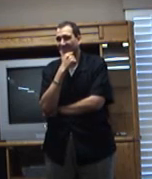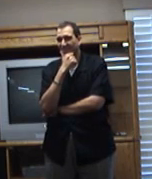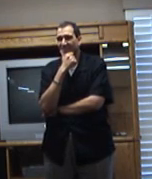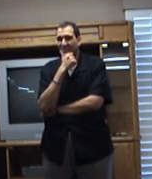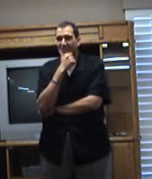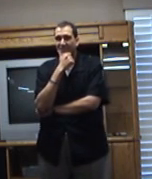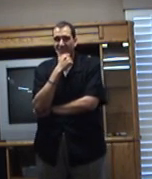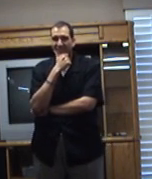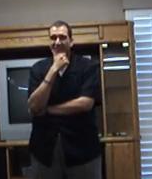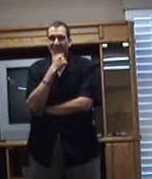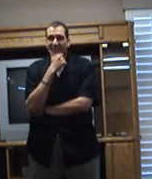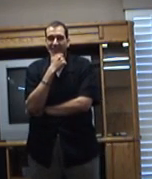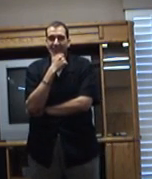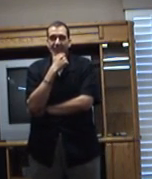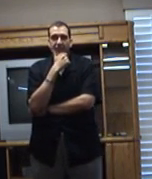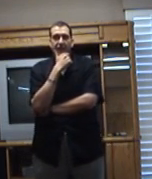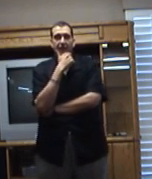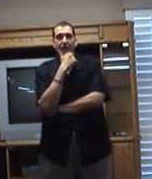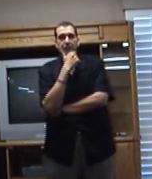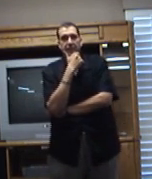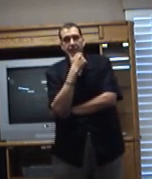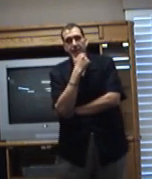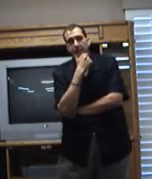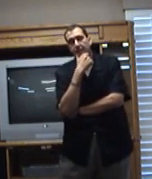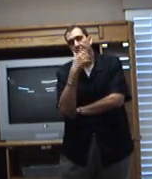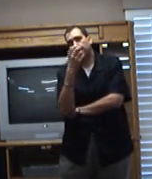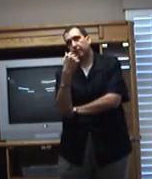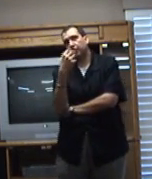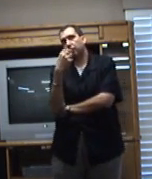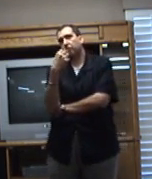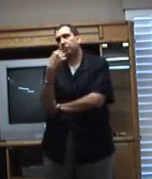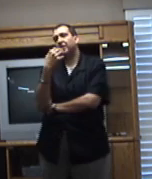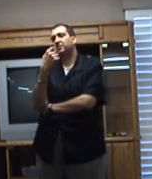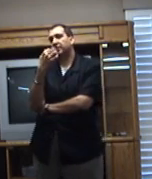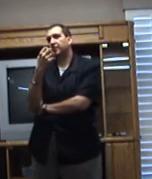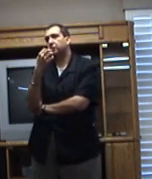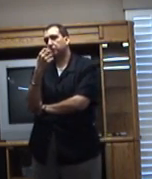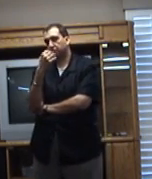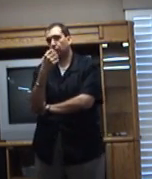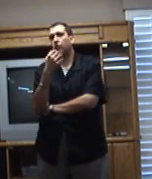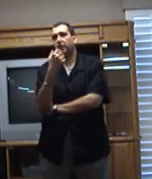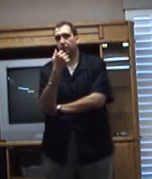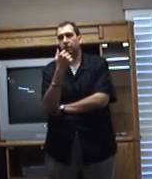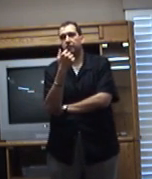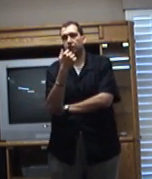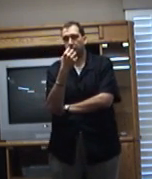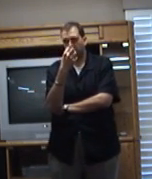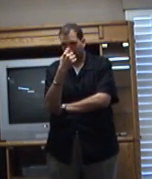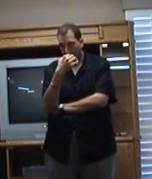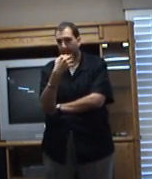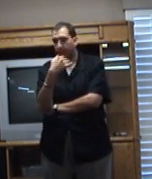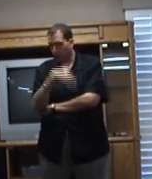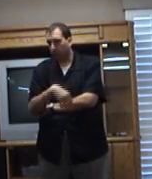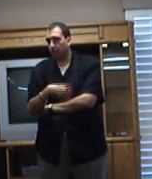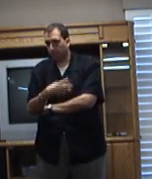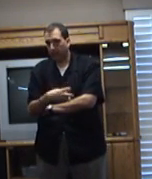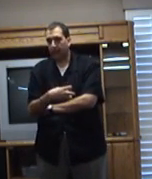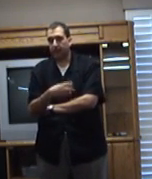He's crying in here. Yeah, I mean, you're ingesting things for four years, and you're in pain, literally pain.